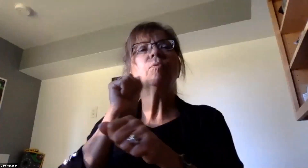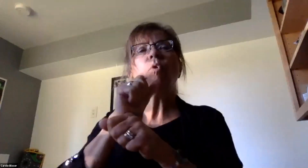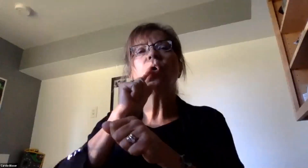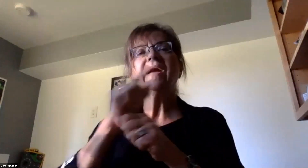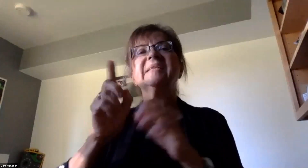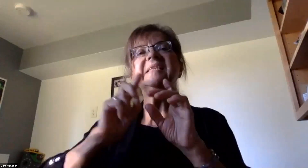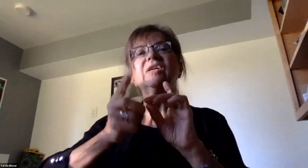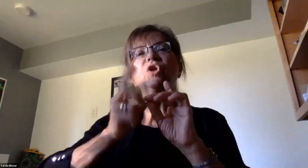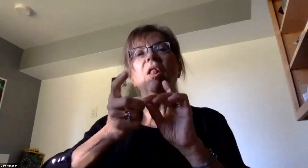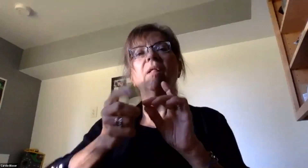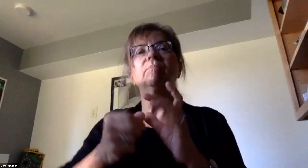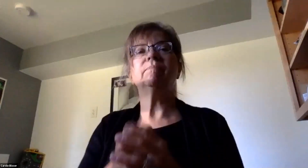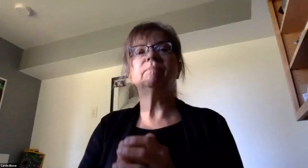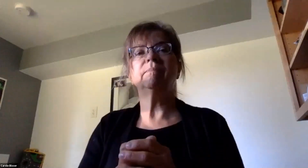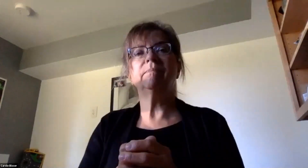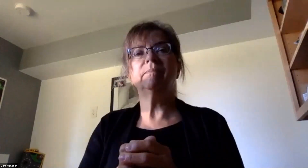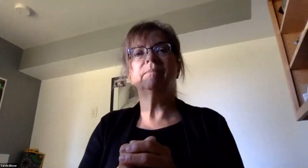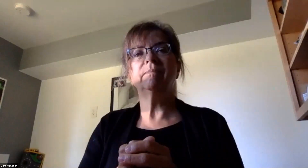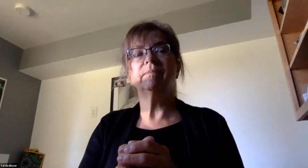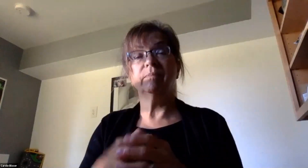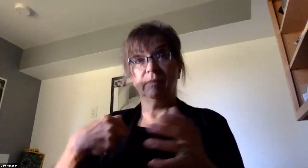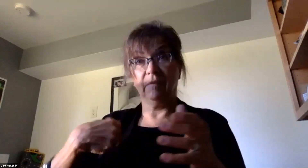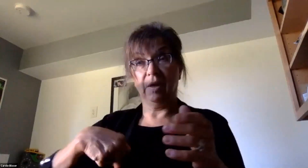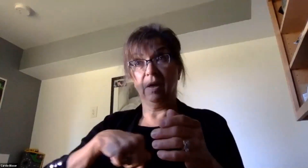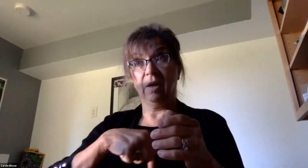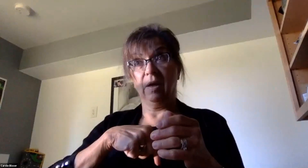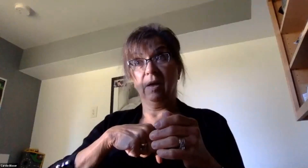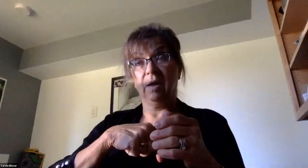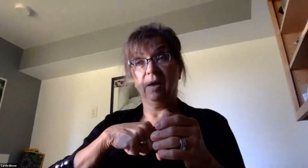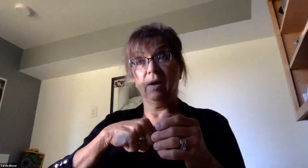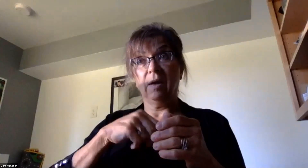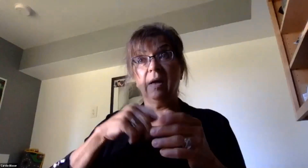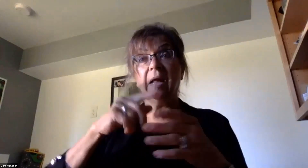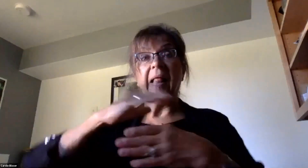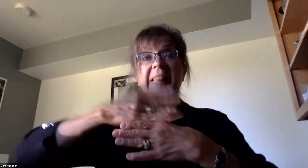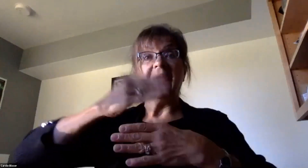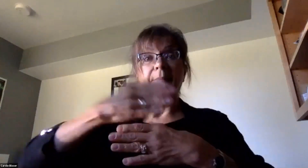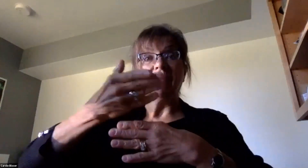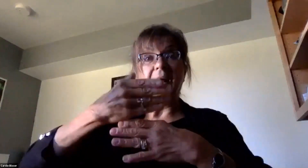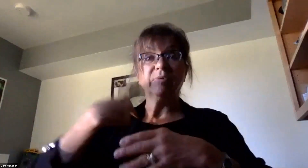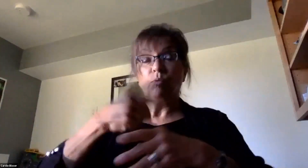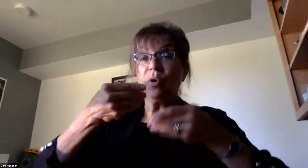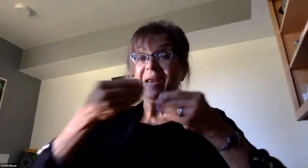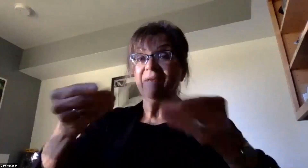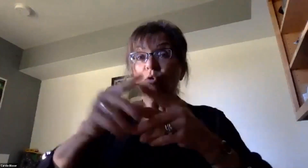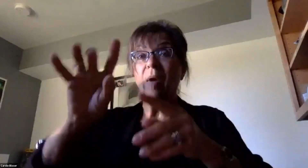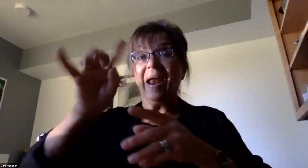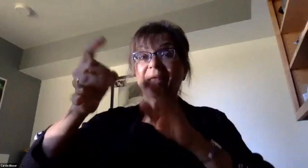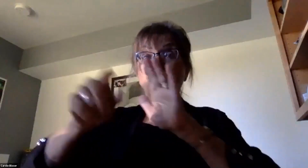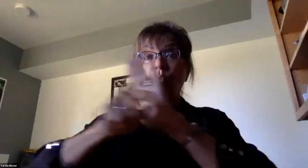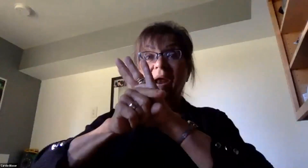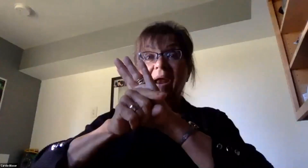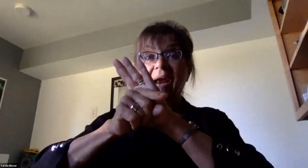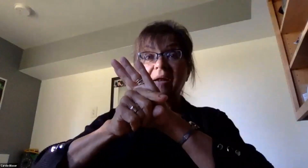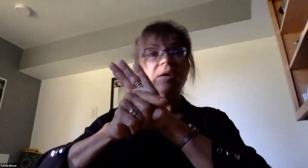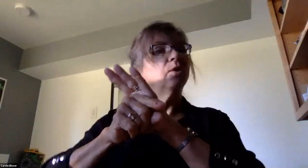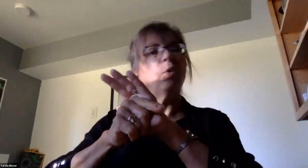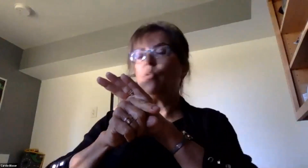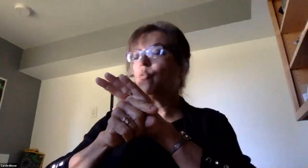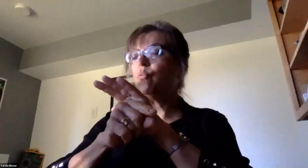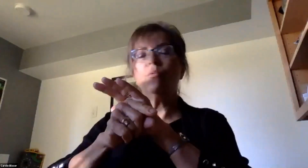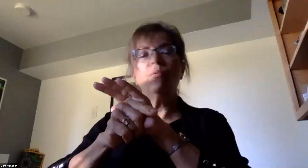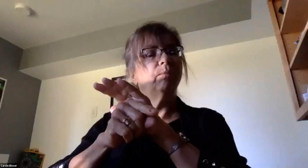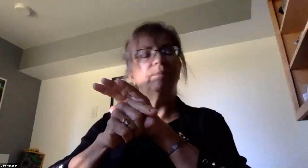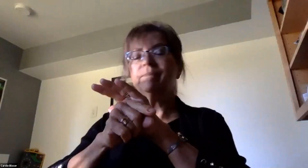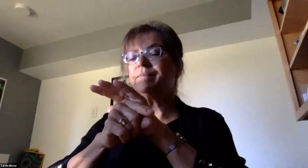format. Will new laptops be issued to 8th graders? 8th graders will not receive new laptops.